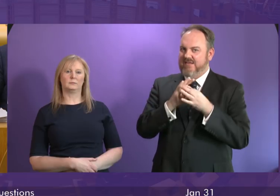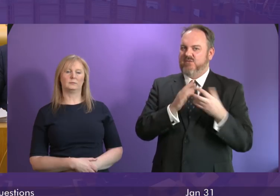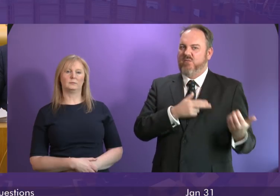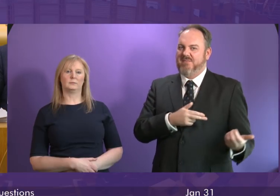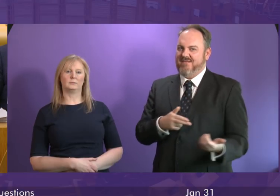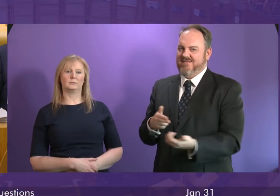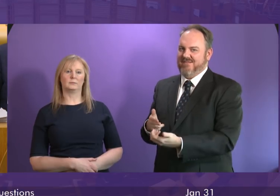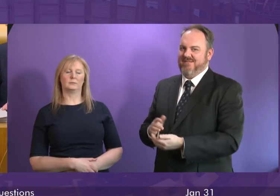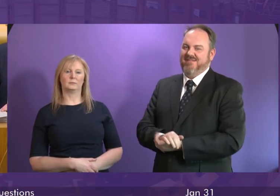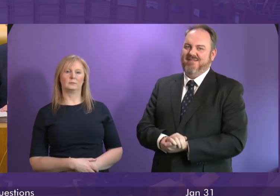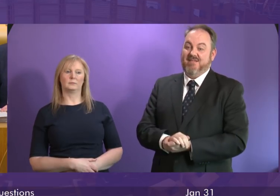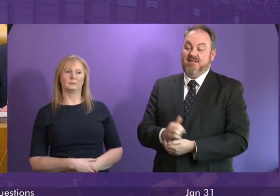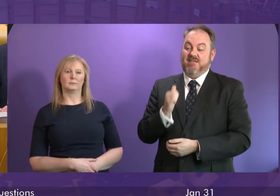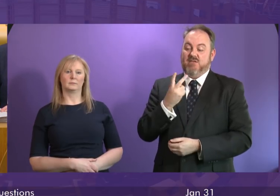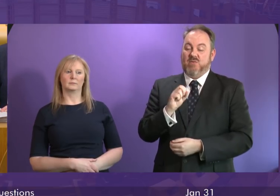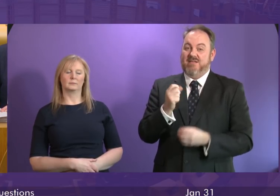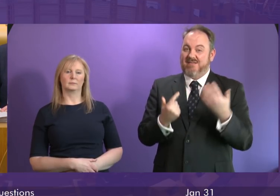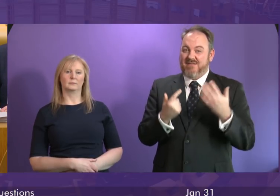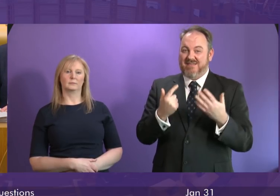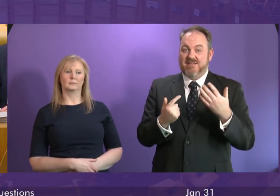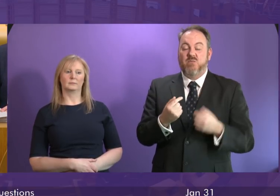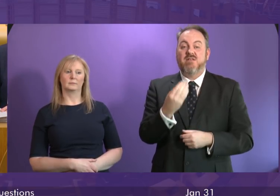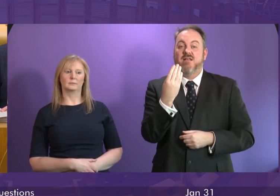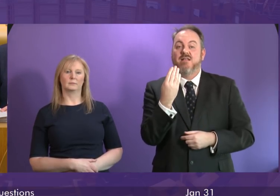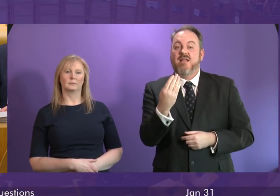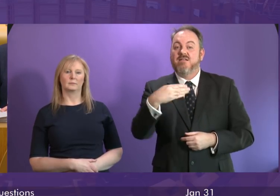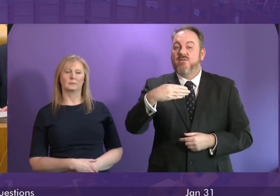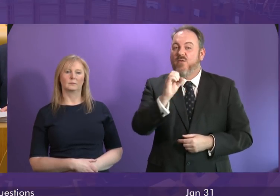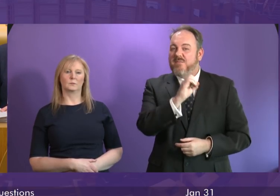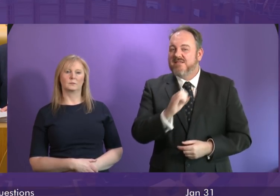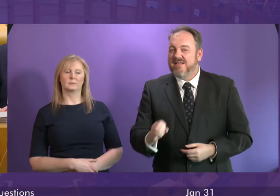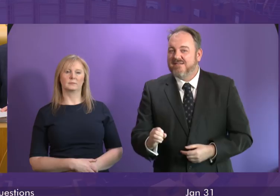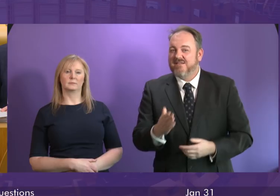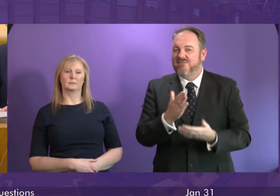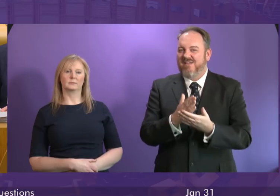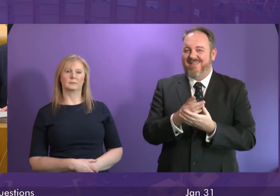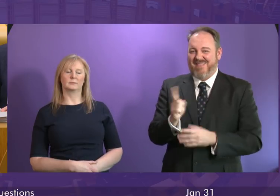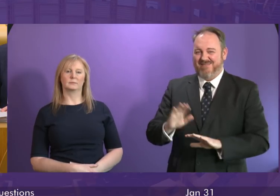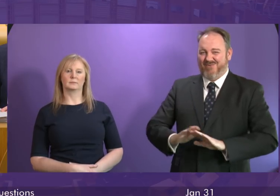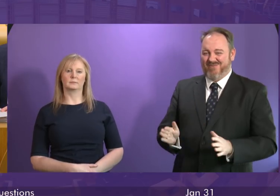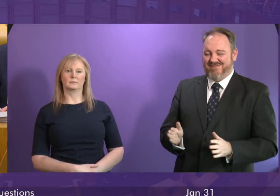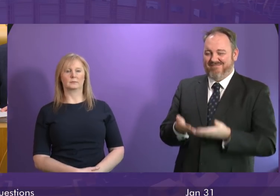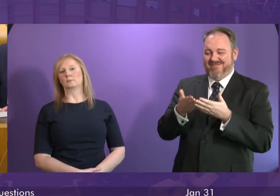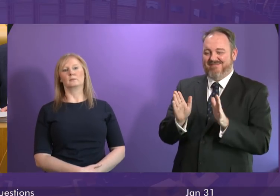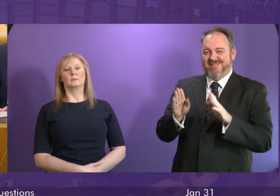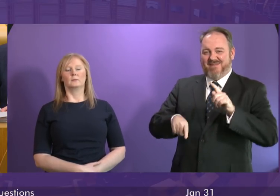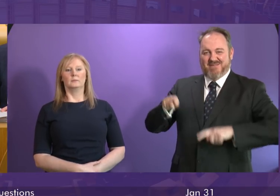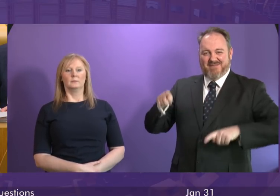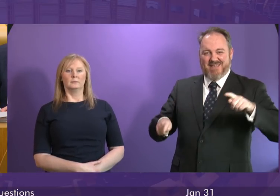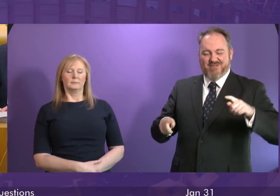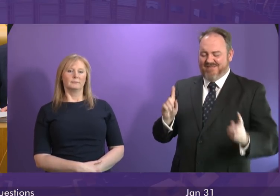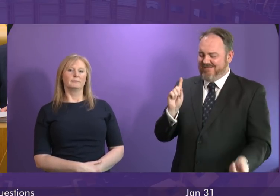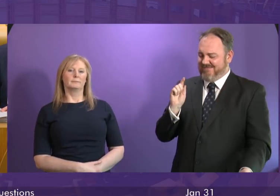in 2017 it was 94% what we're seeing is not diversification it is the opposite of